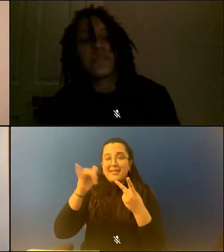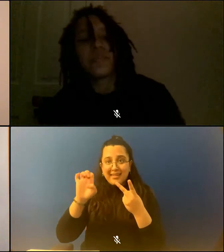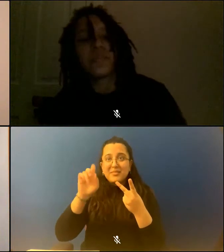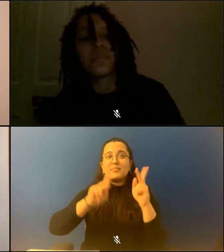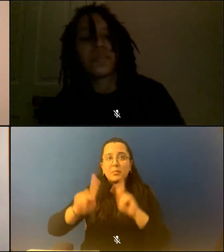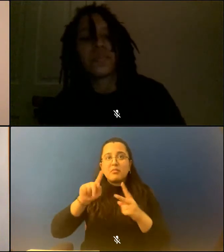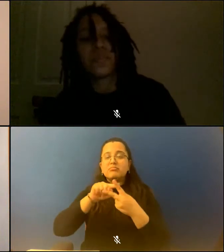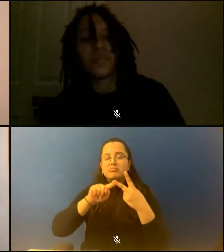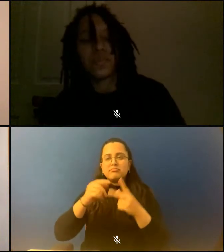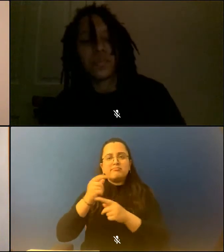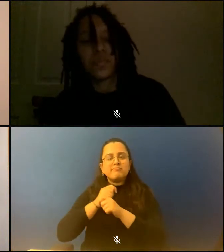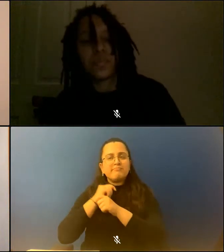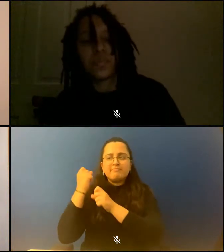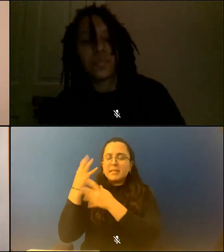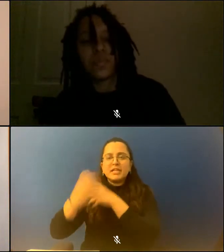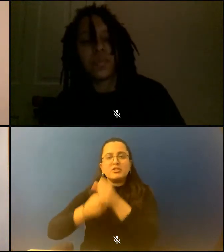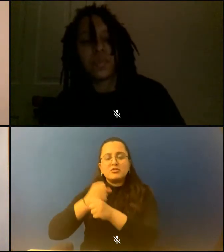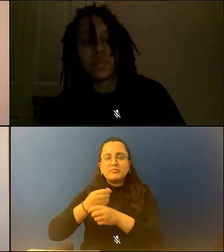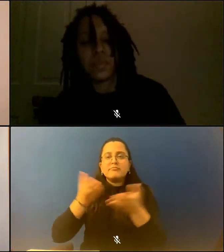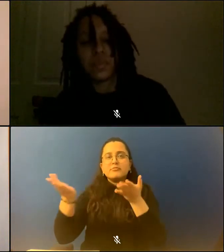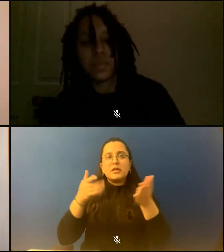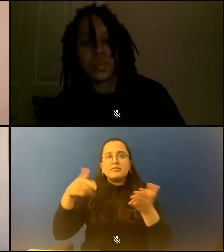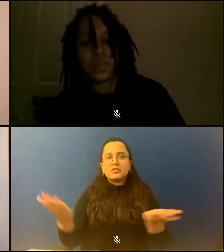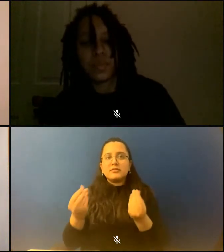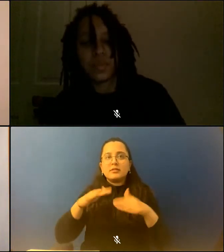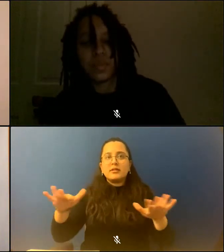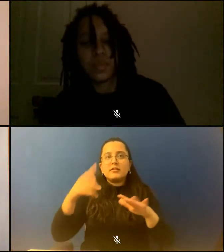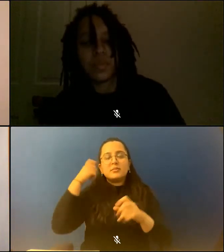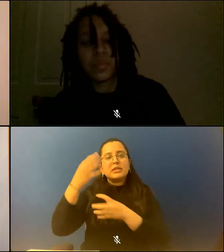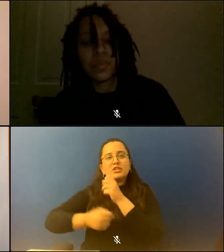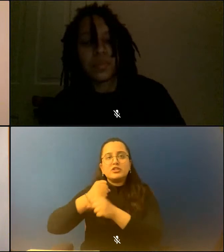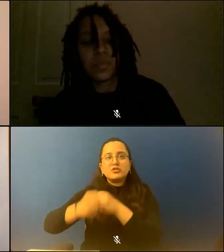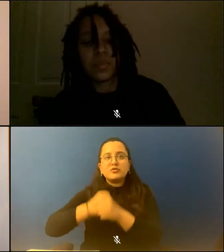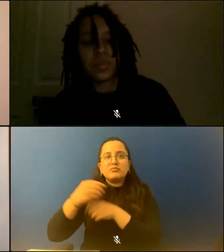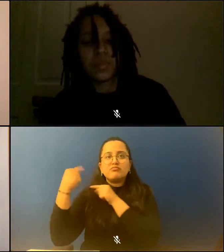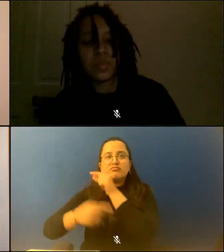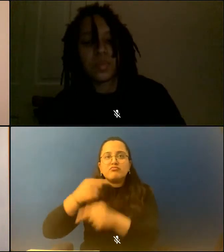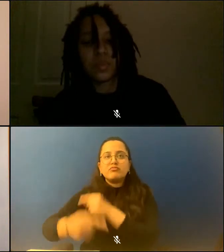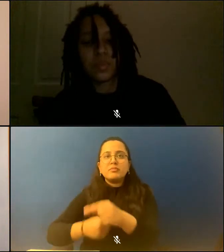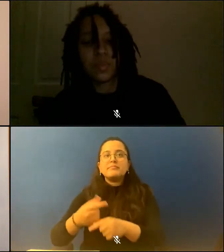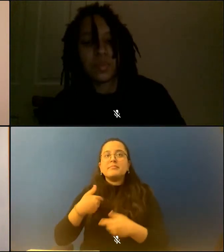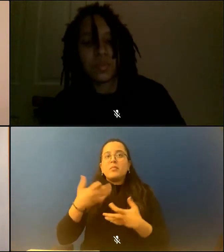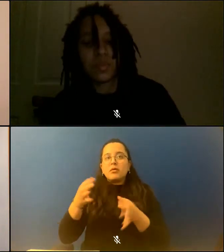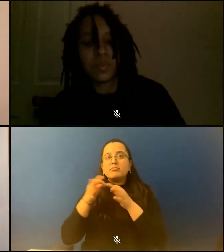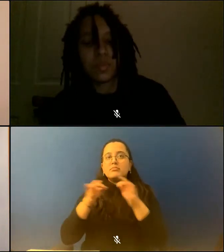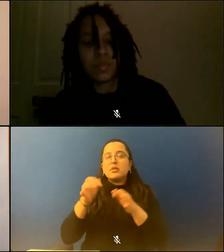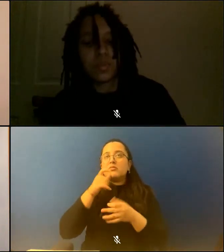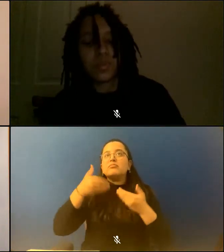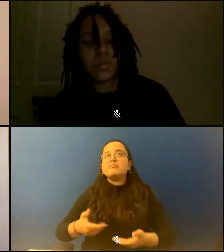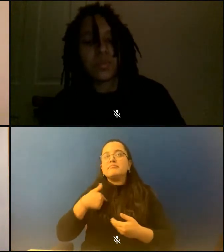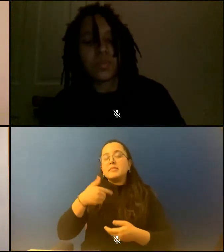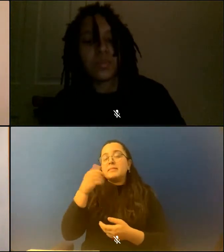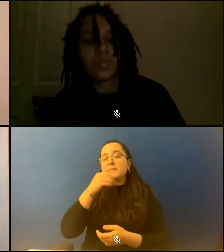feed. I'm a brown woman of Filipino descent in her early 30s with medium length dark hair. Behind me is a section of a